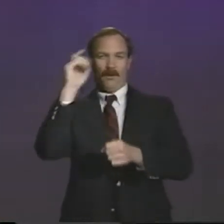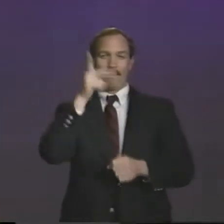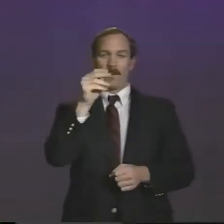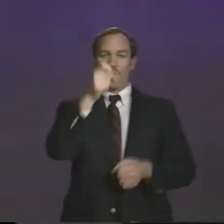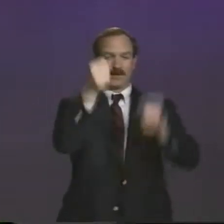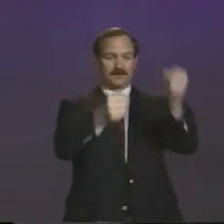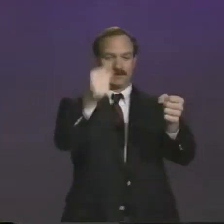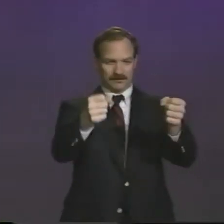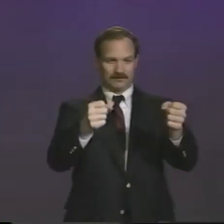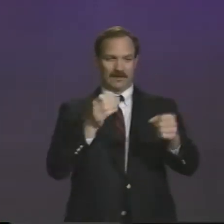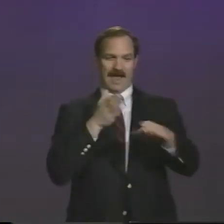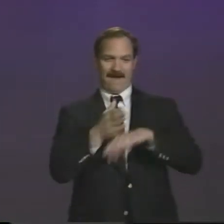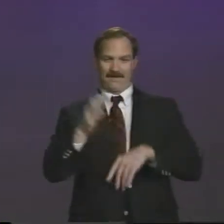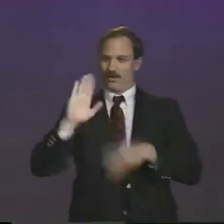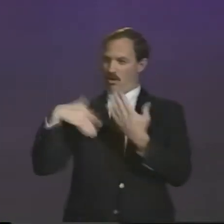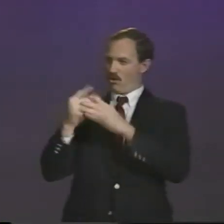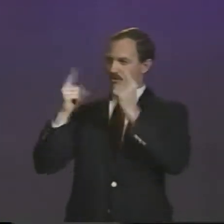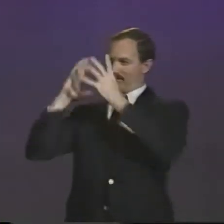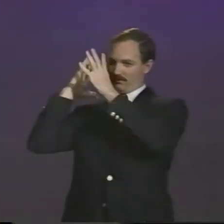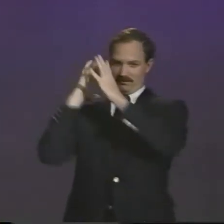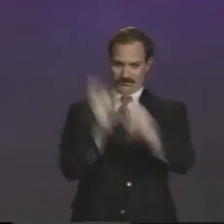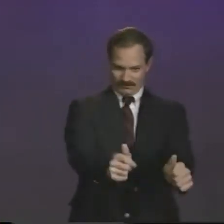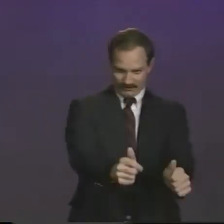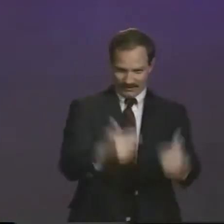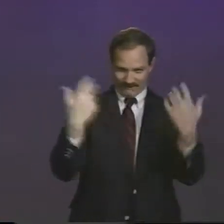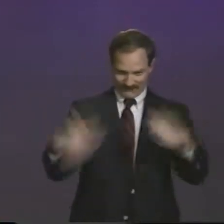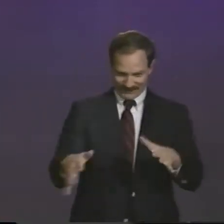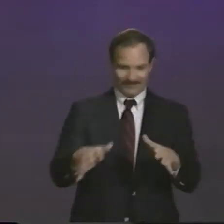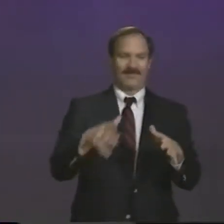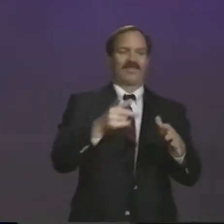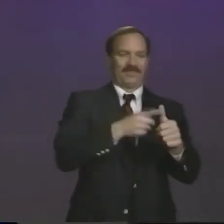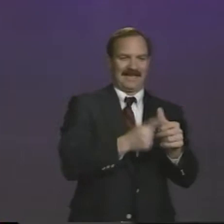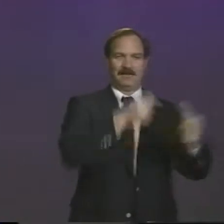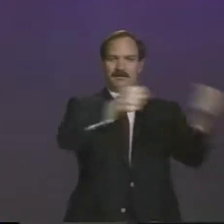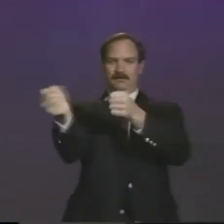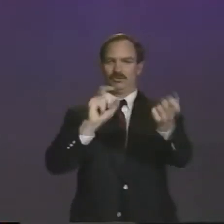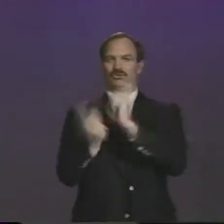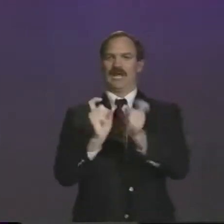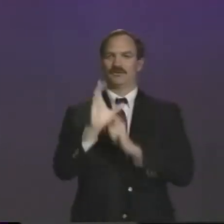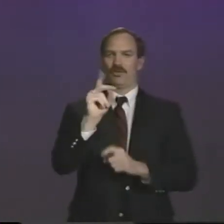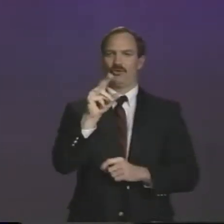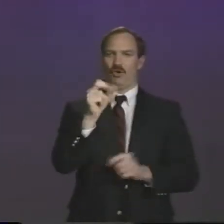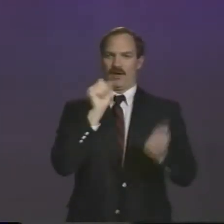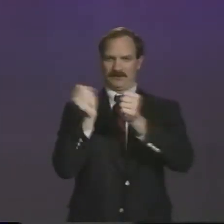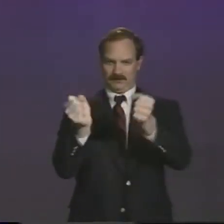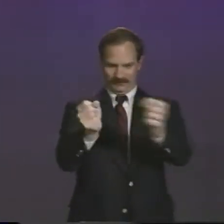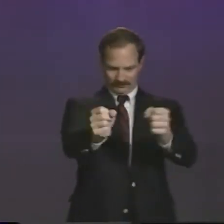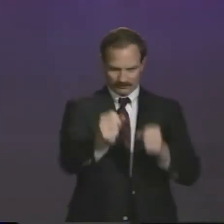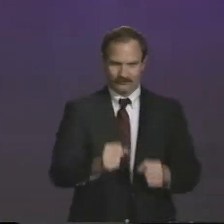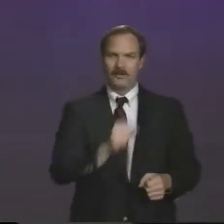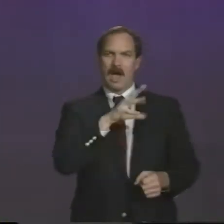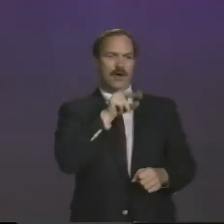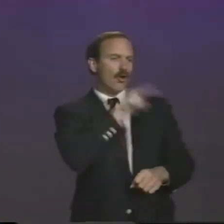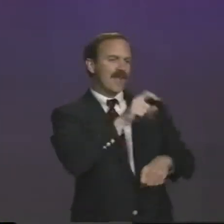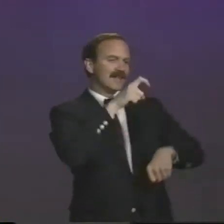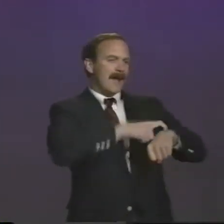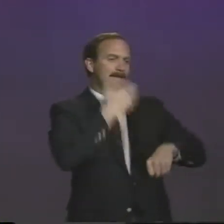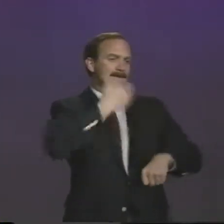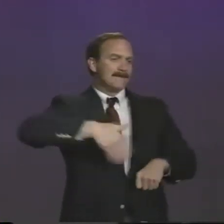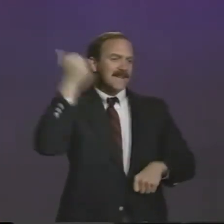rest, and then we reset up the course, get the poles put back up, and then everyone goes down. And then we then change the